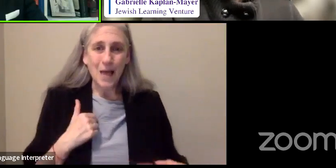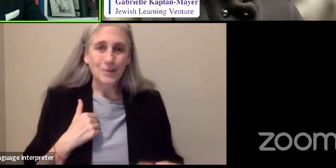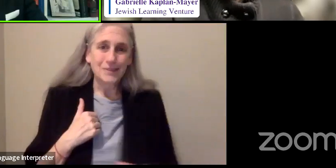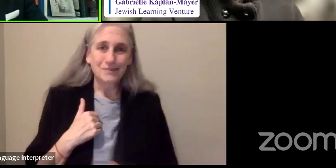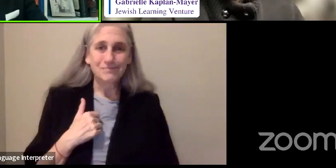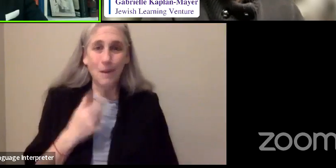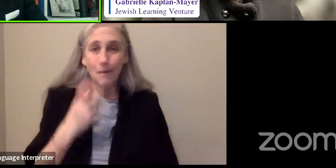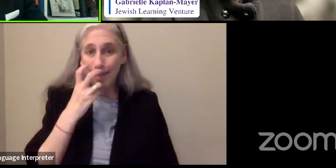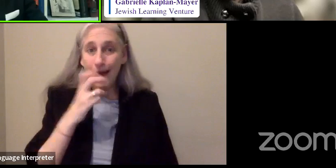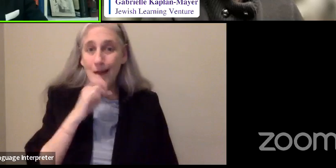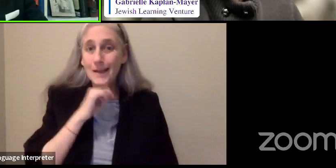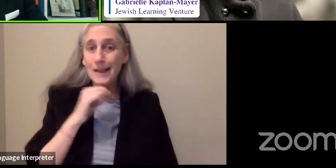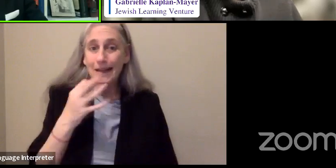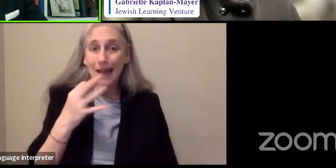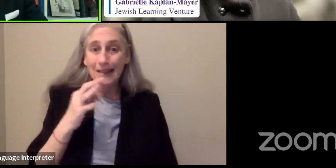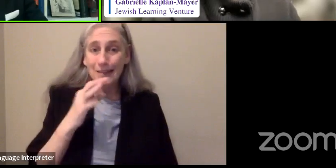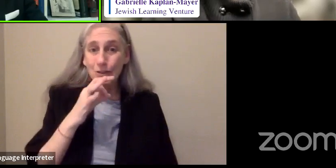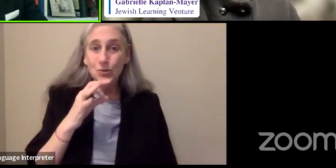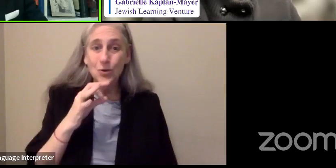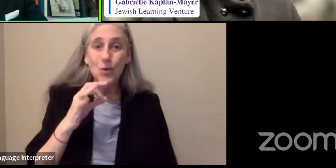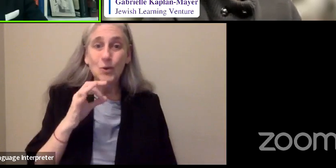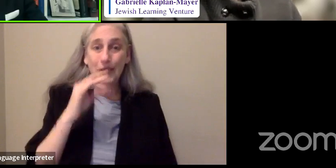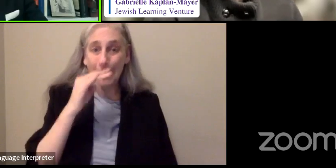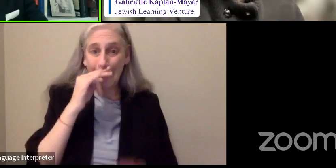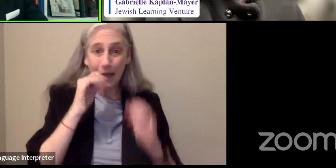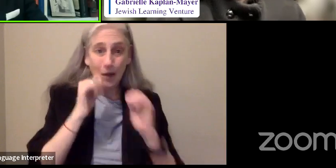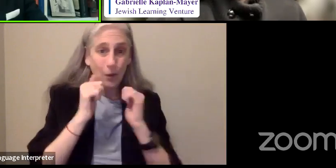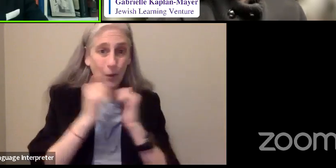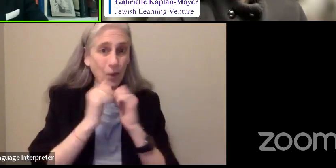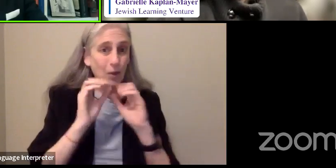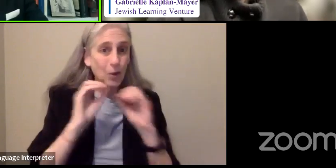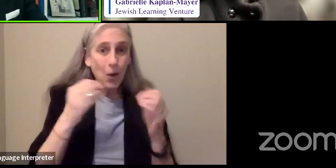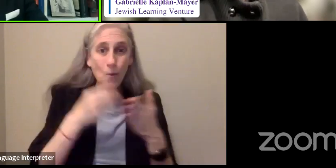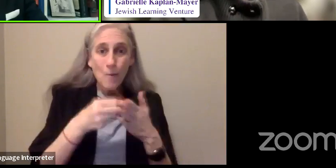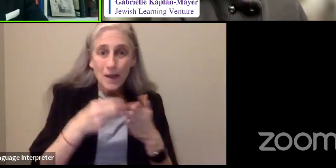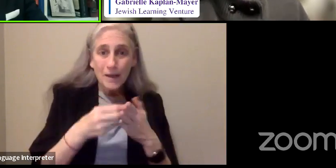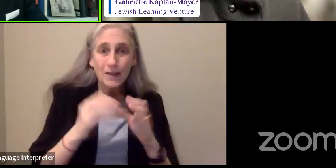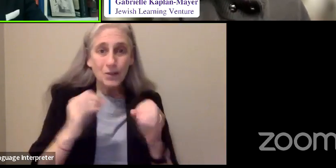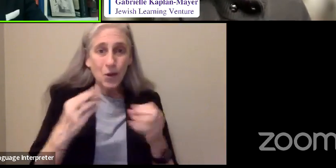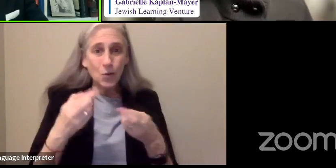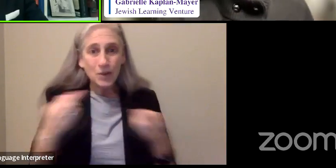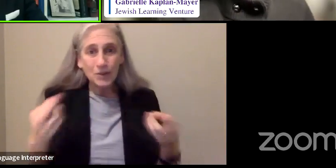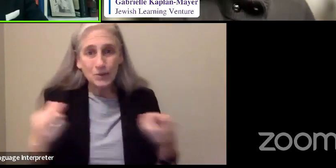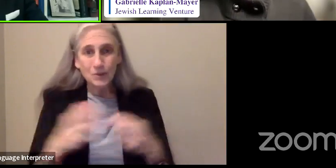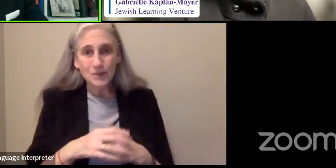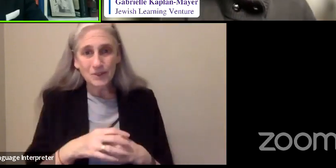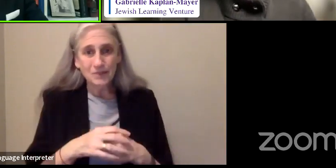-year-old kid with no money, no resources. I was a drop-off. Not a pretty picture.